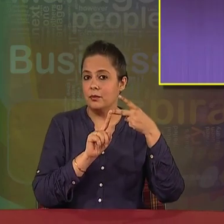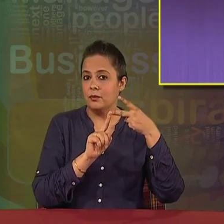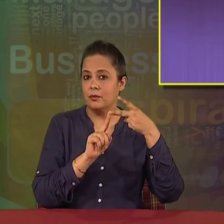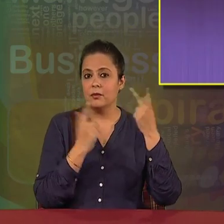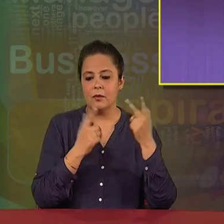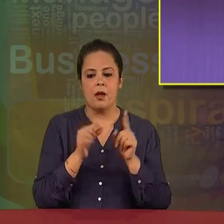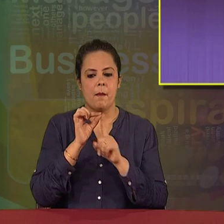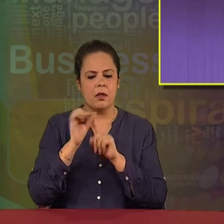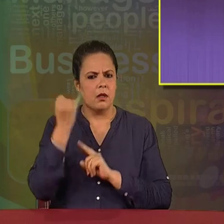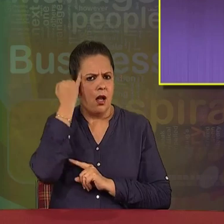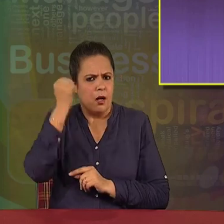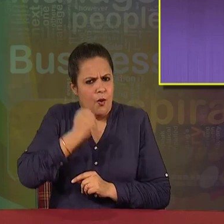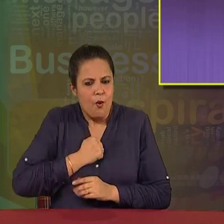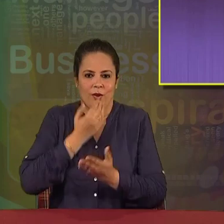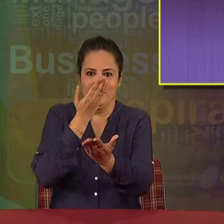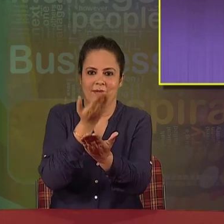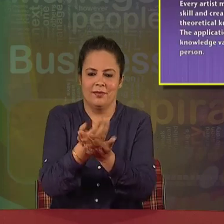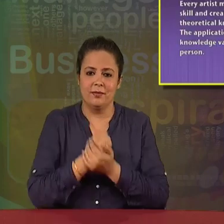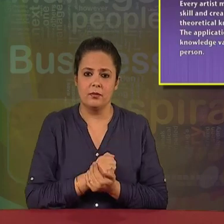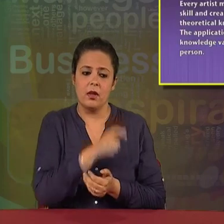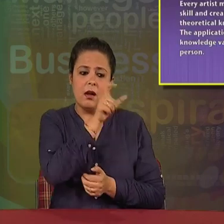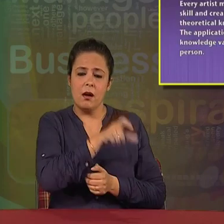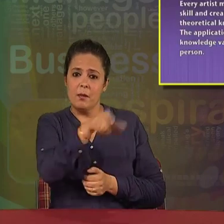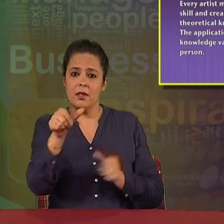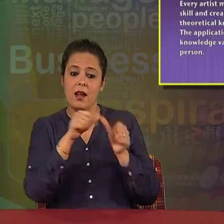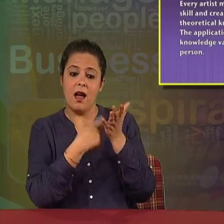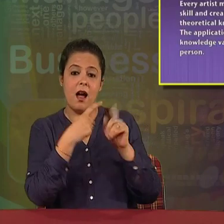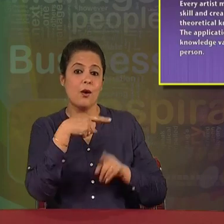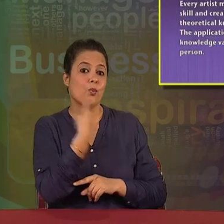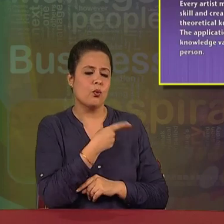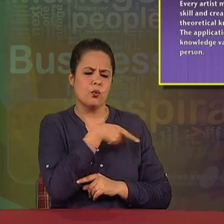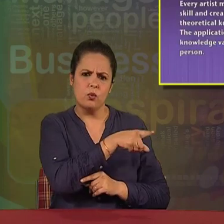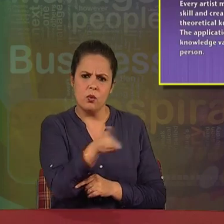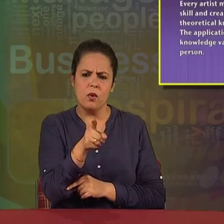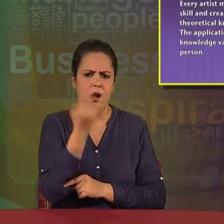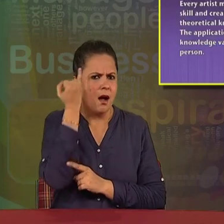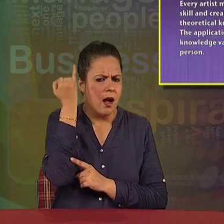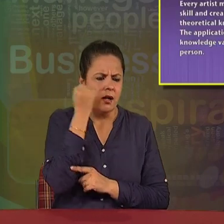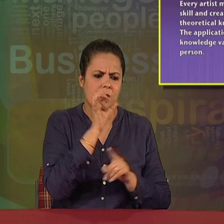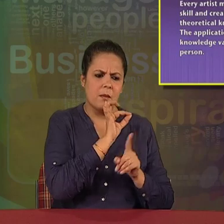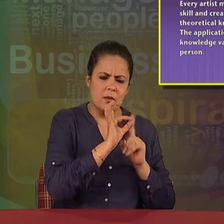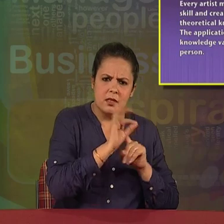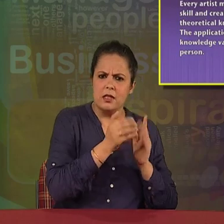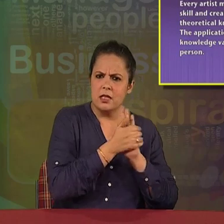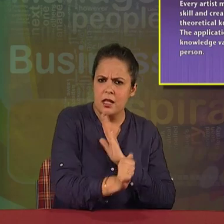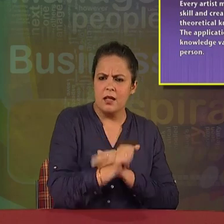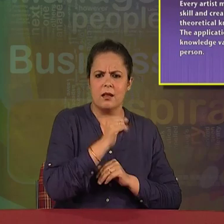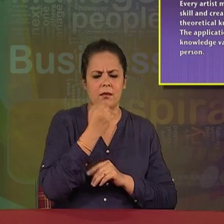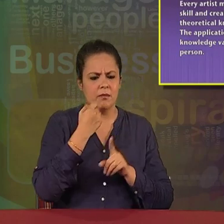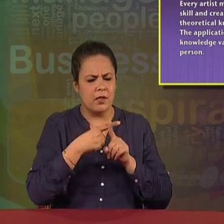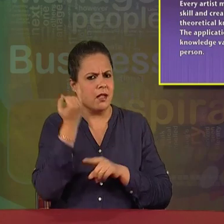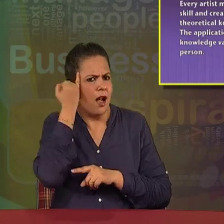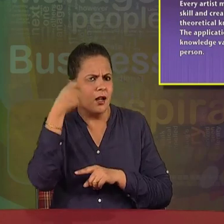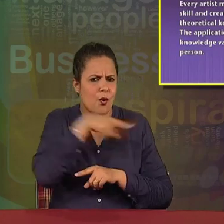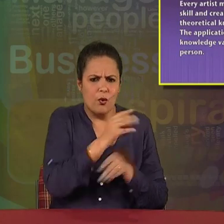art is personalized application. Every artist must possess personal skill and creativity to